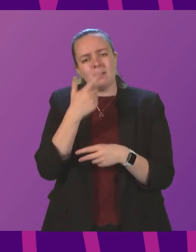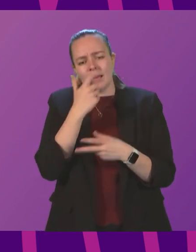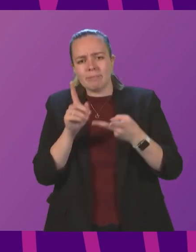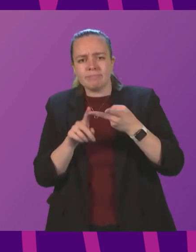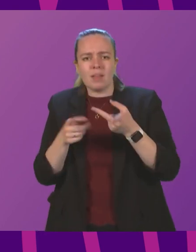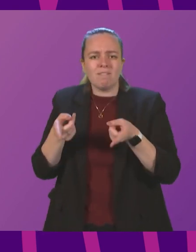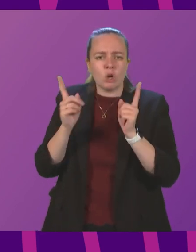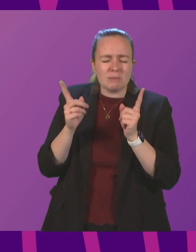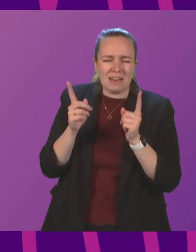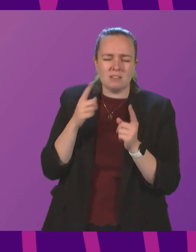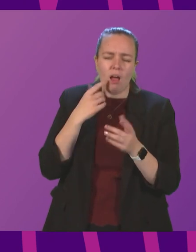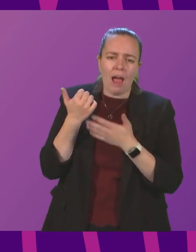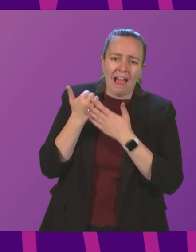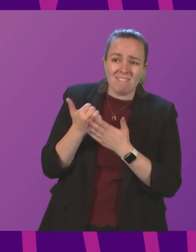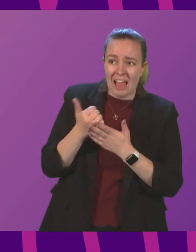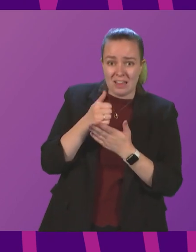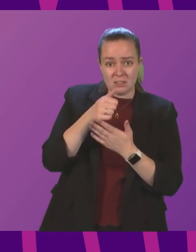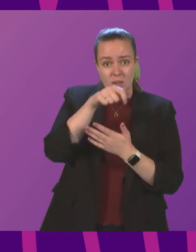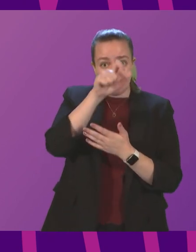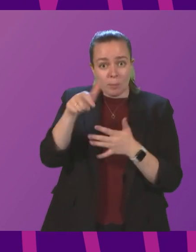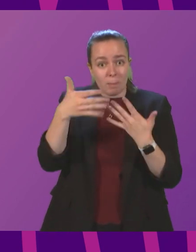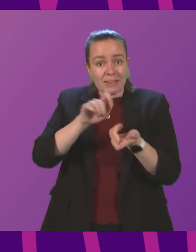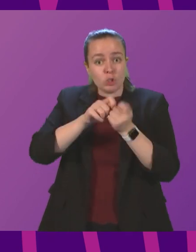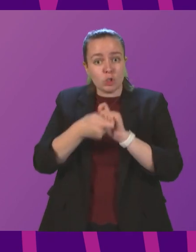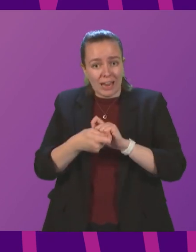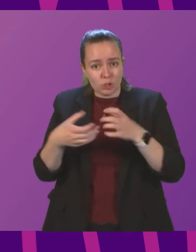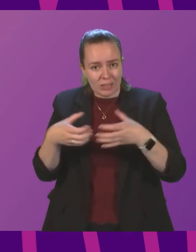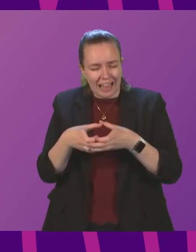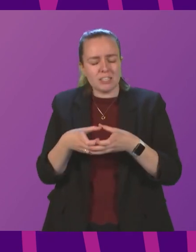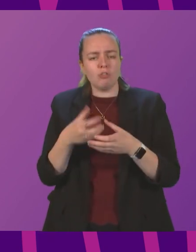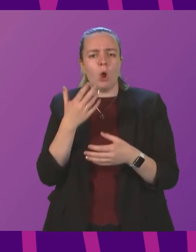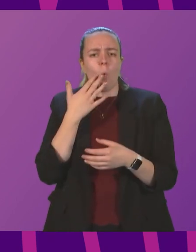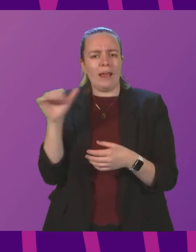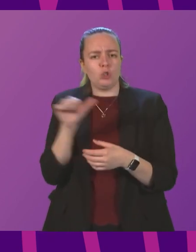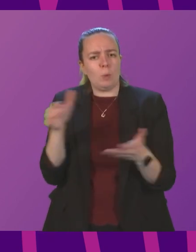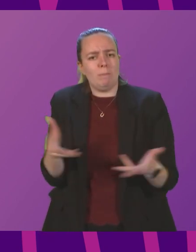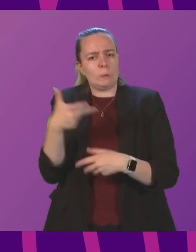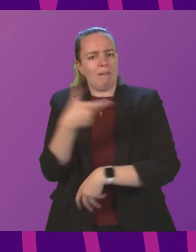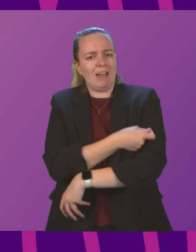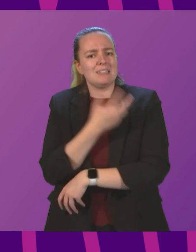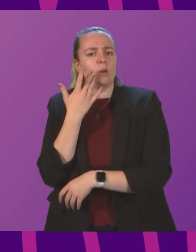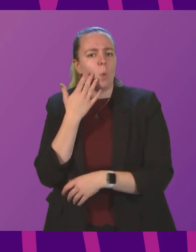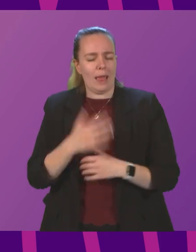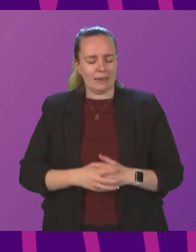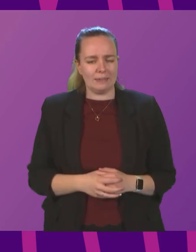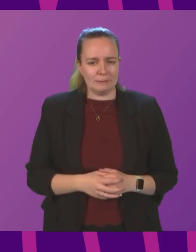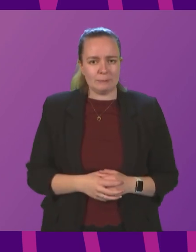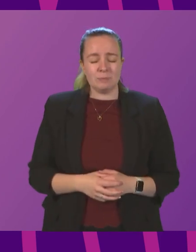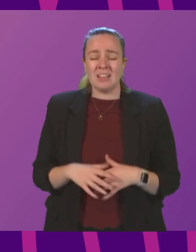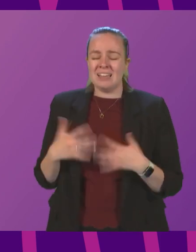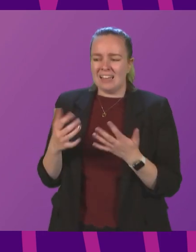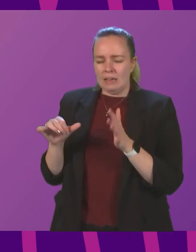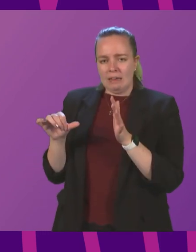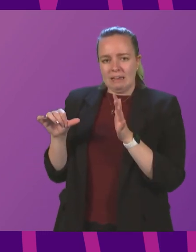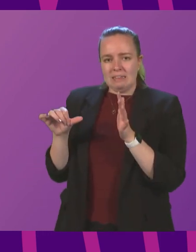Minister advise those who may have changed category of when they should get their vaccine booster? Deputy First Minister. It's difficult for me to